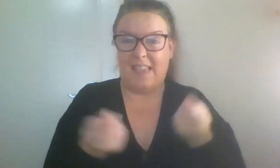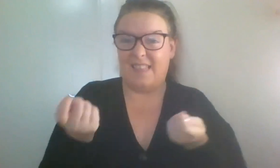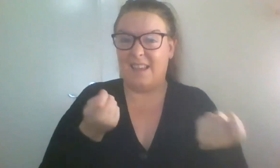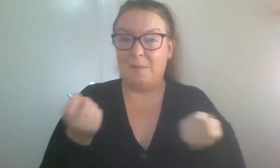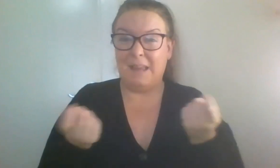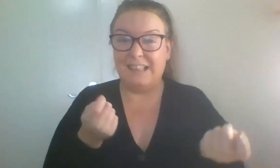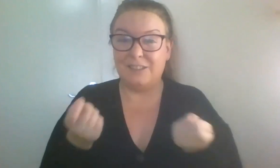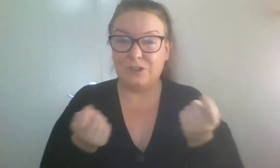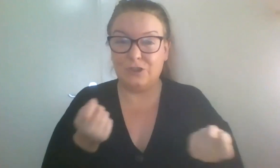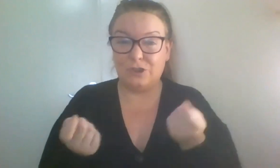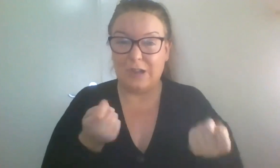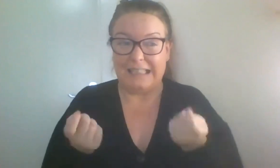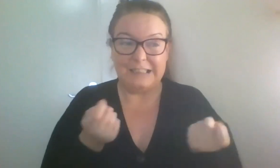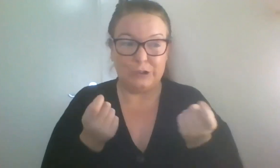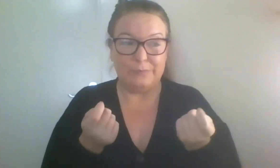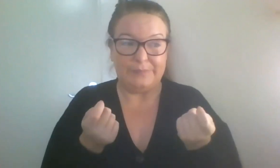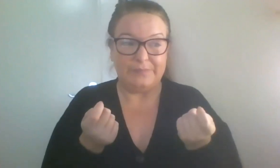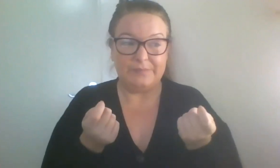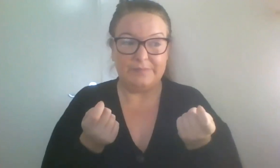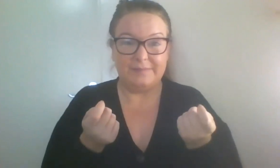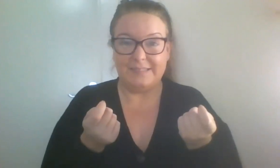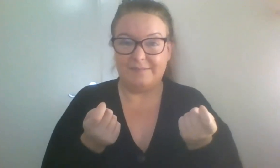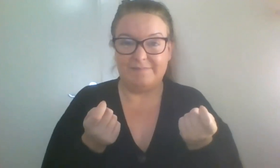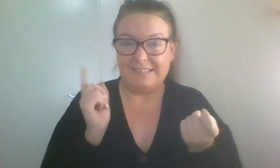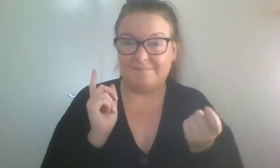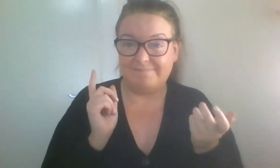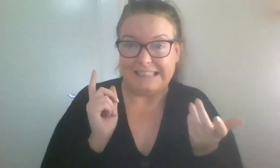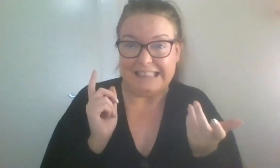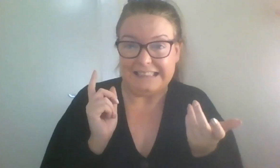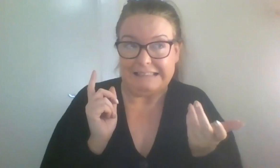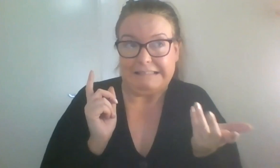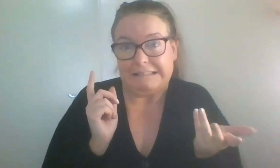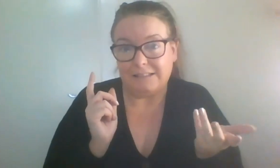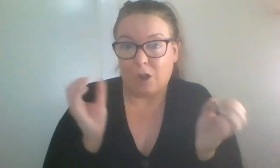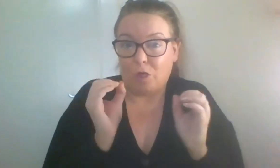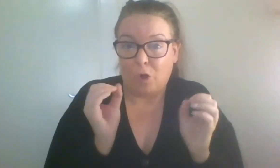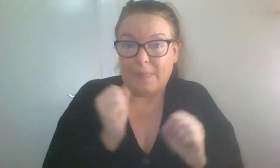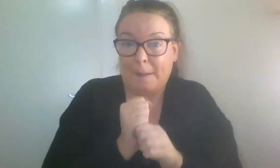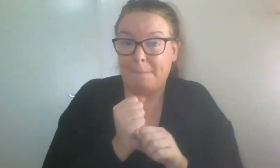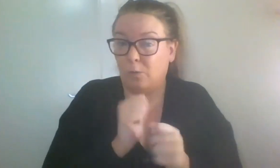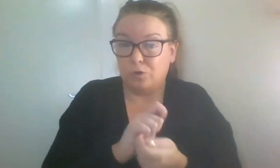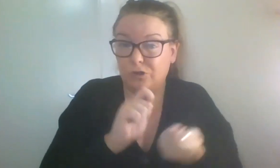of that process to do anything to bring about any change.